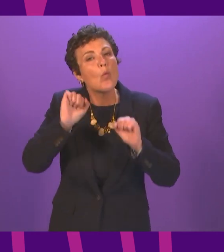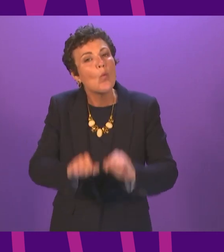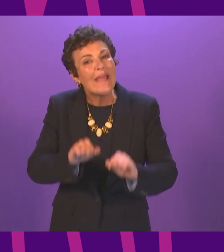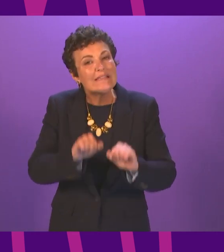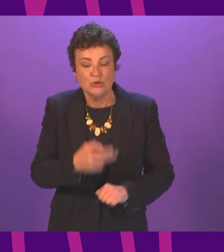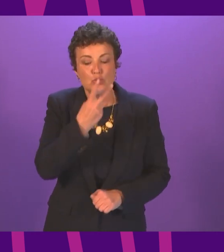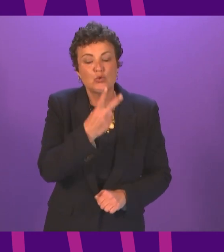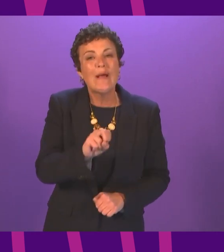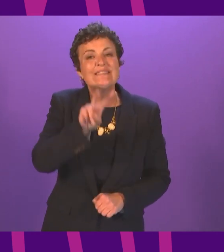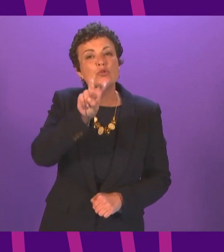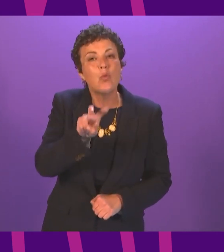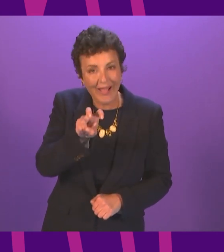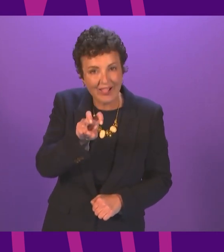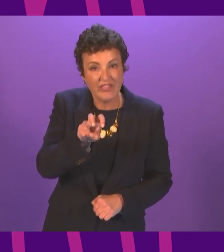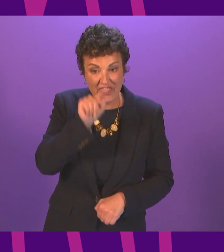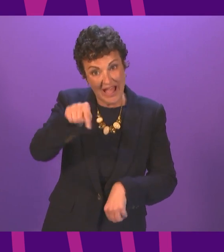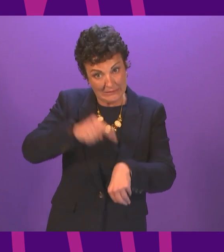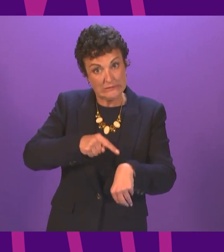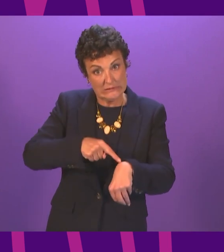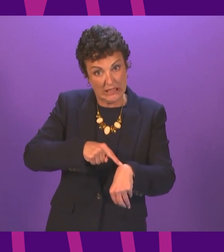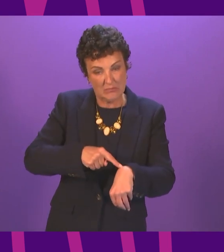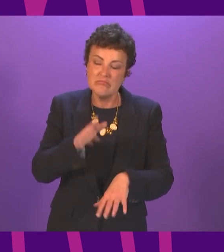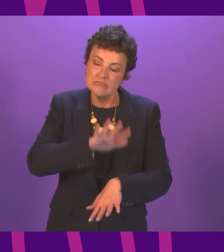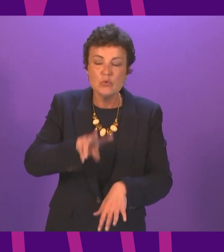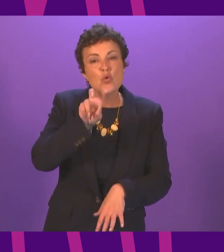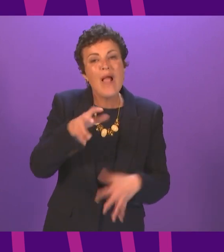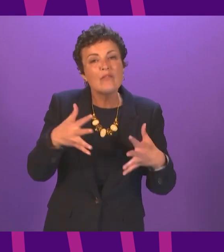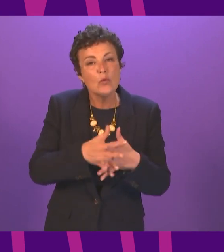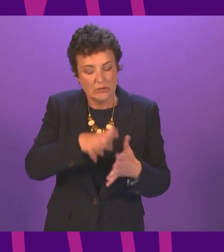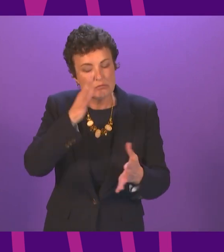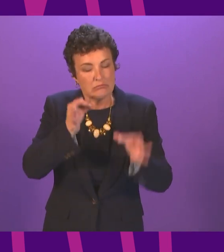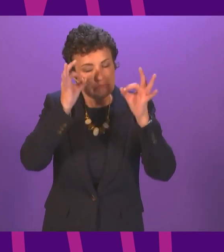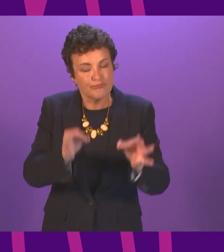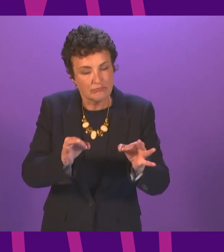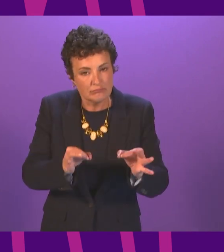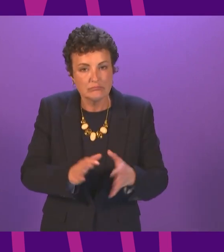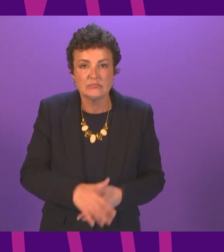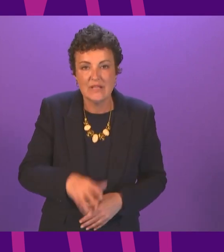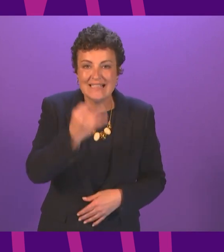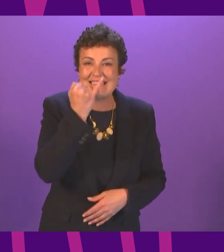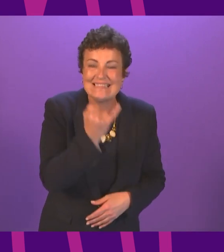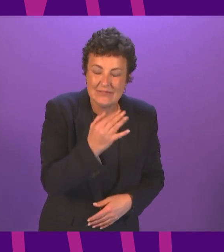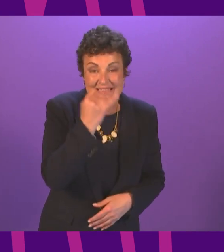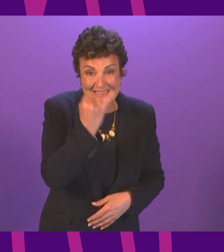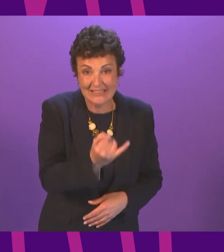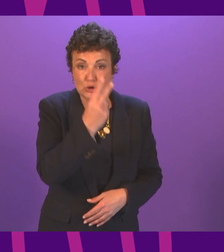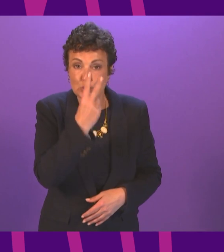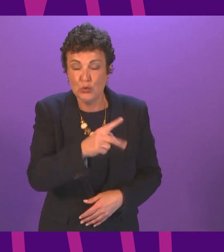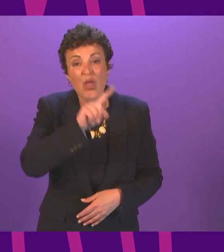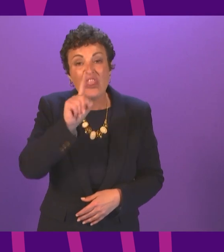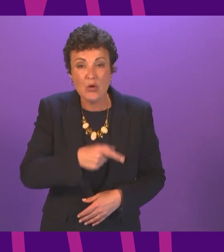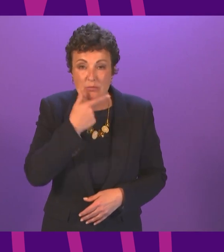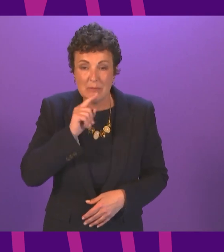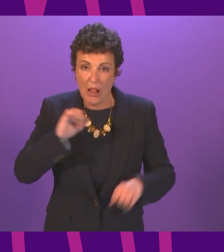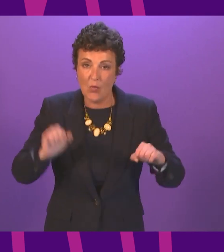treatment in 2012 when the treatment time guarantee of 12 weeks was introduced 62 thousand are waiting